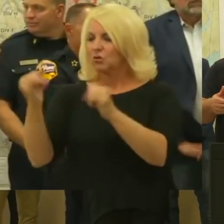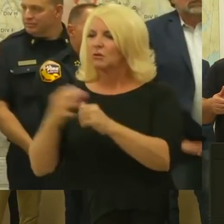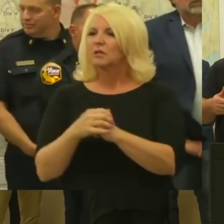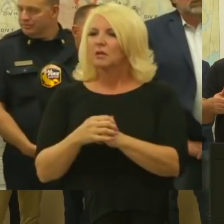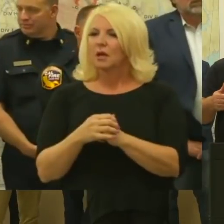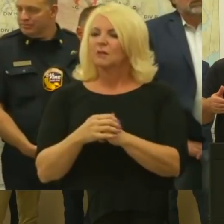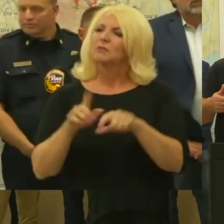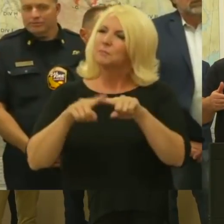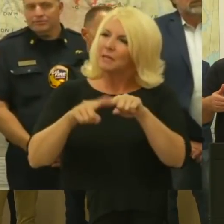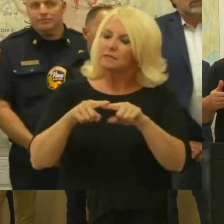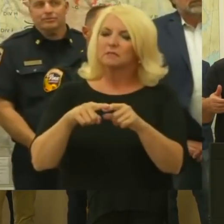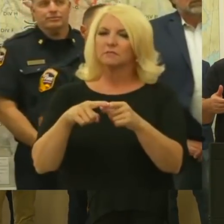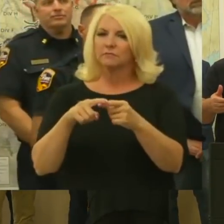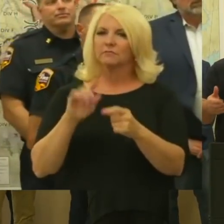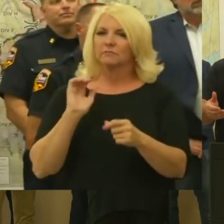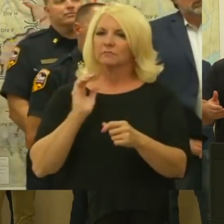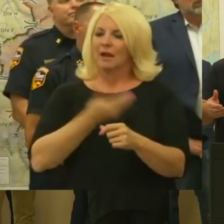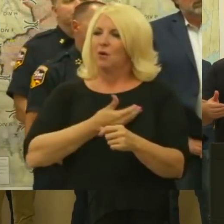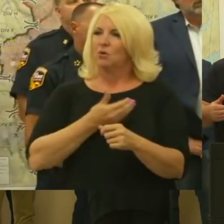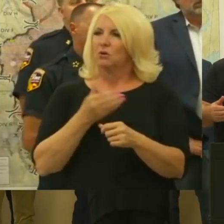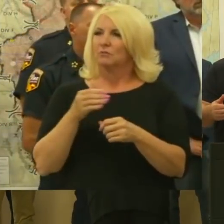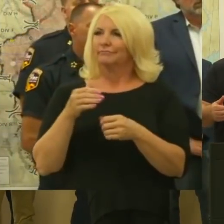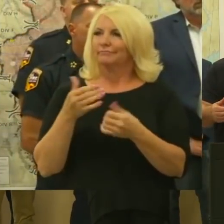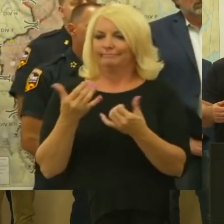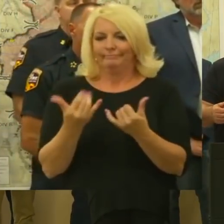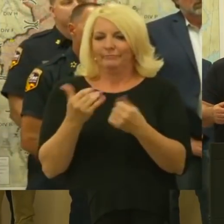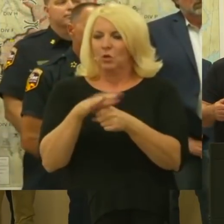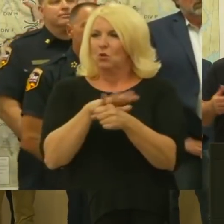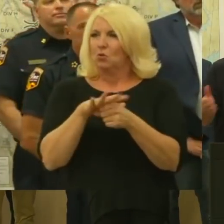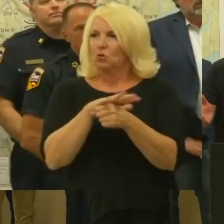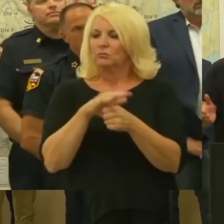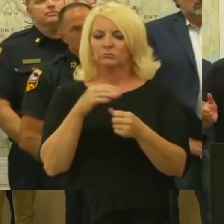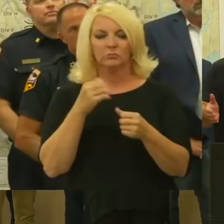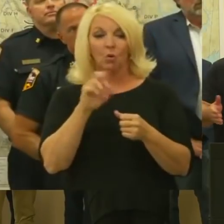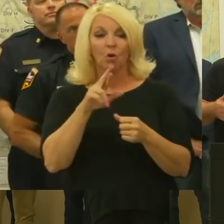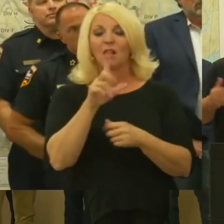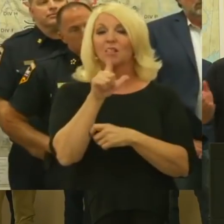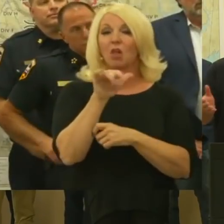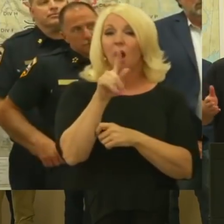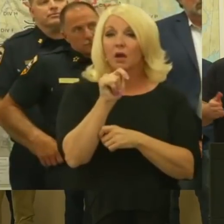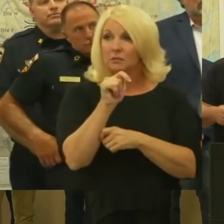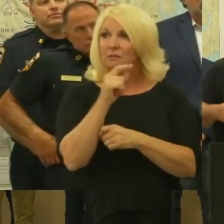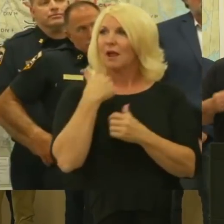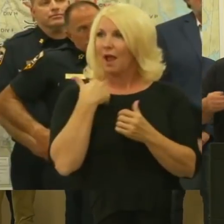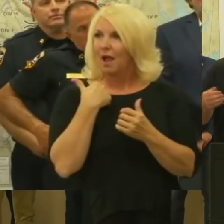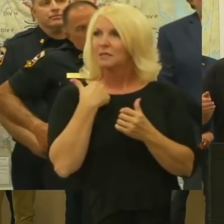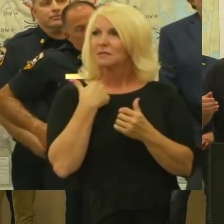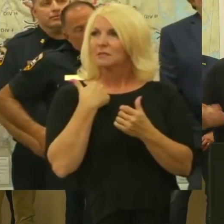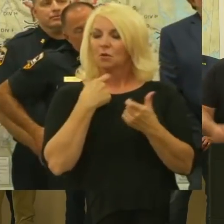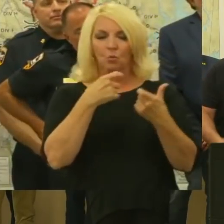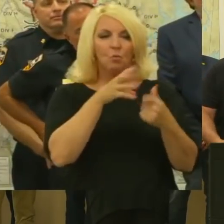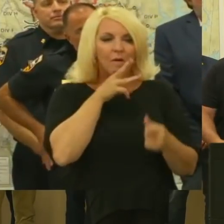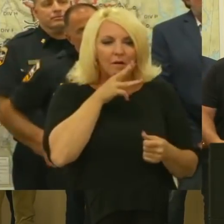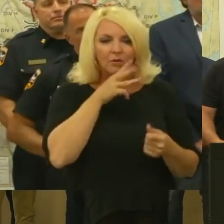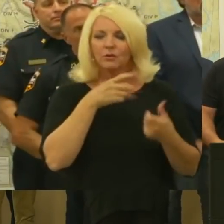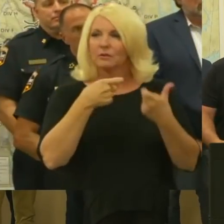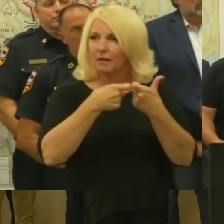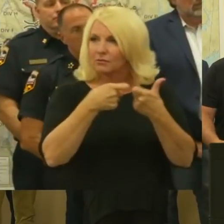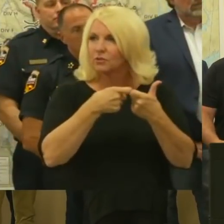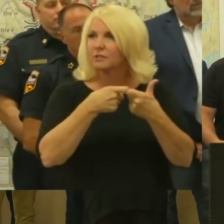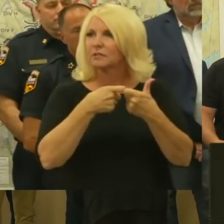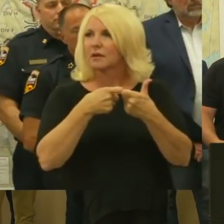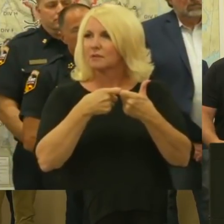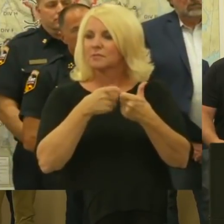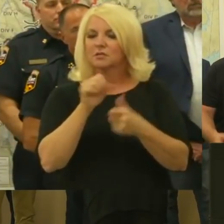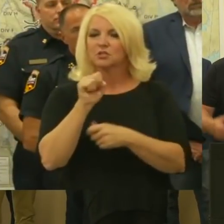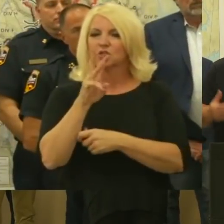has water, power and sewer that's available to hook up, whether it will fit on there, whether we can structure a lot of factors in that. The